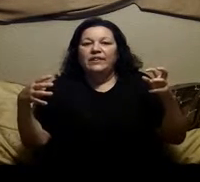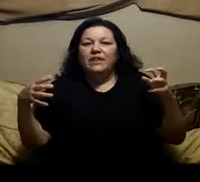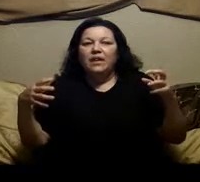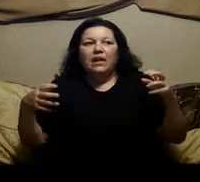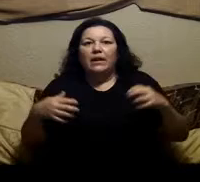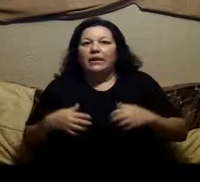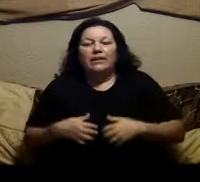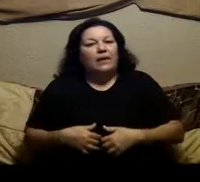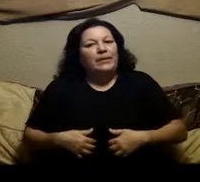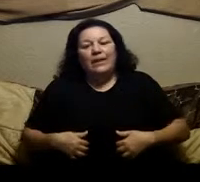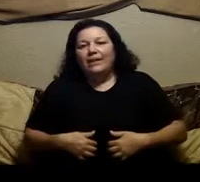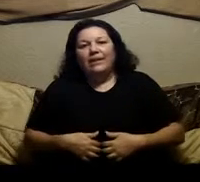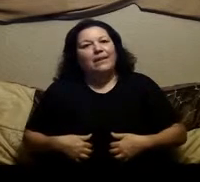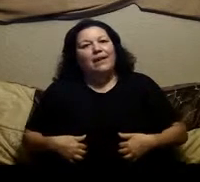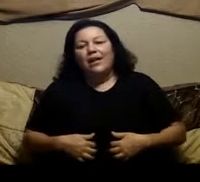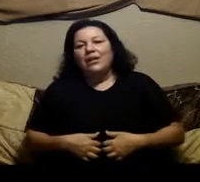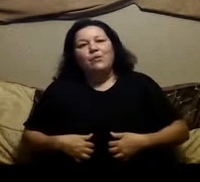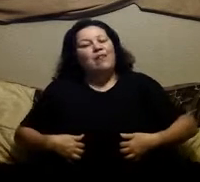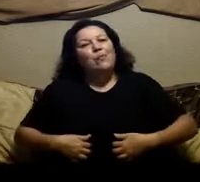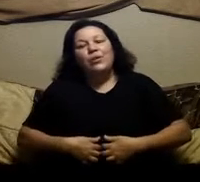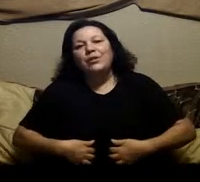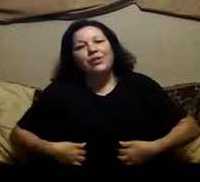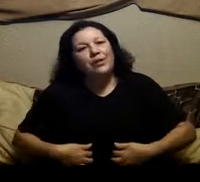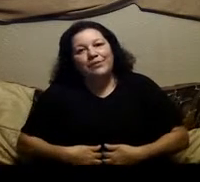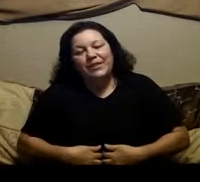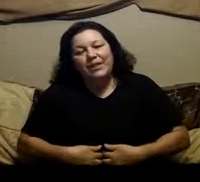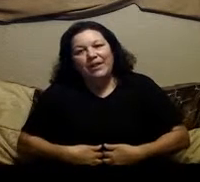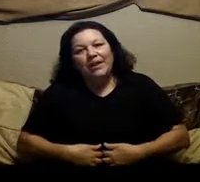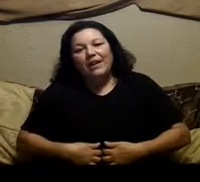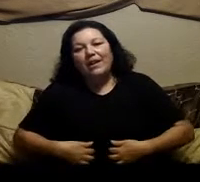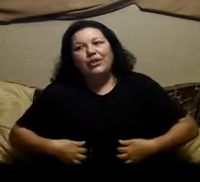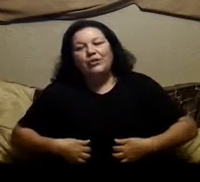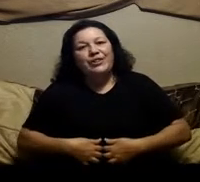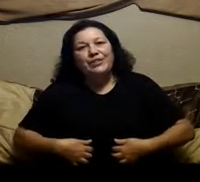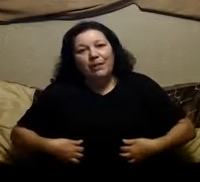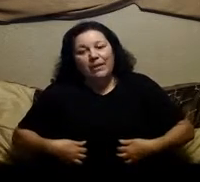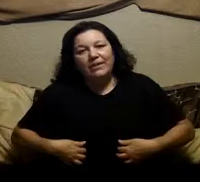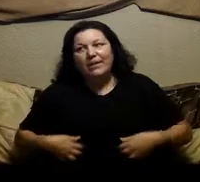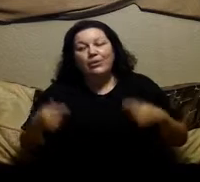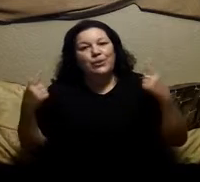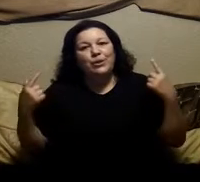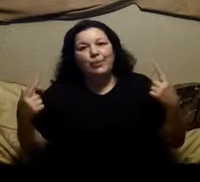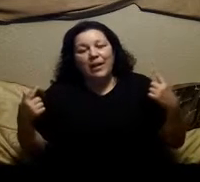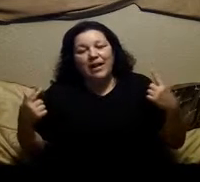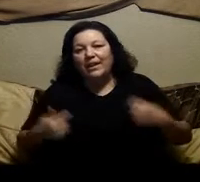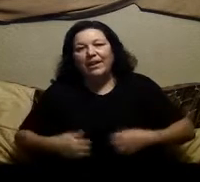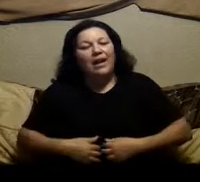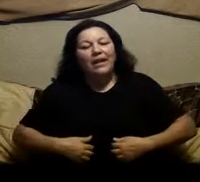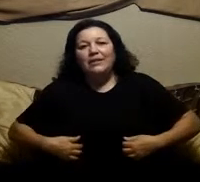i mean that you have more nerves in your stomach than you do in your brain i mean